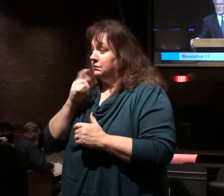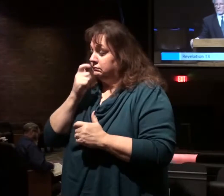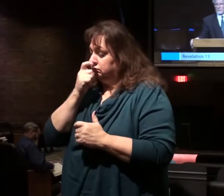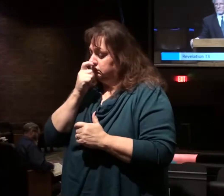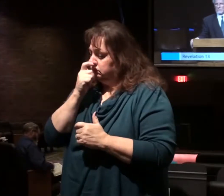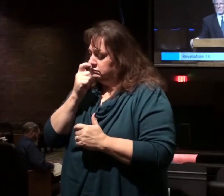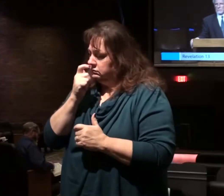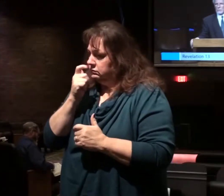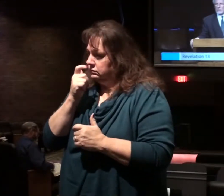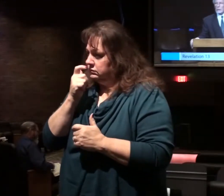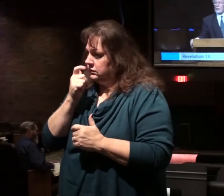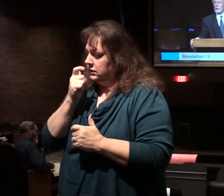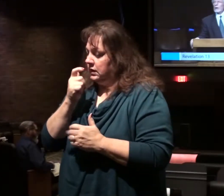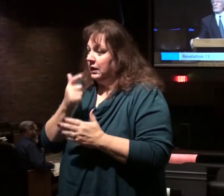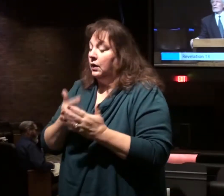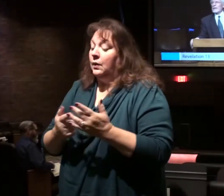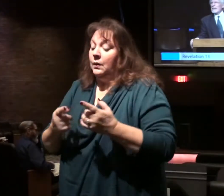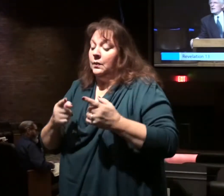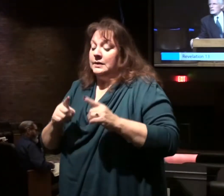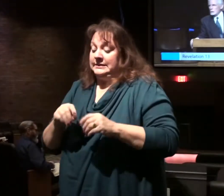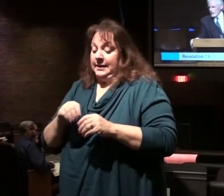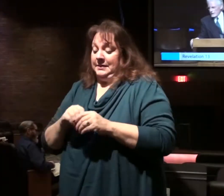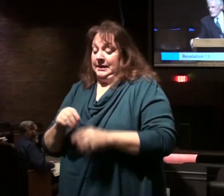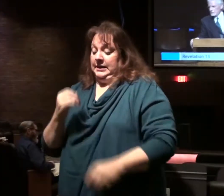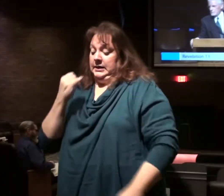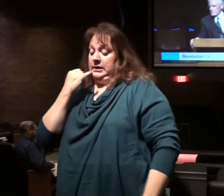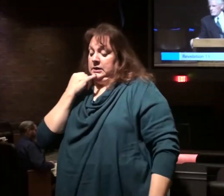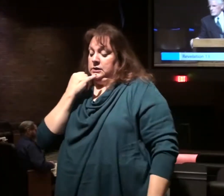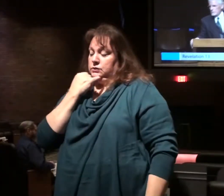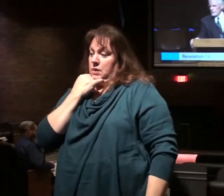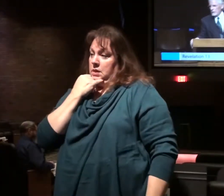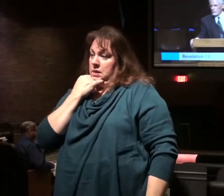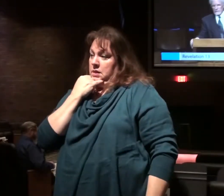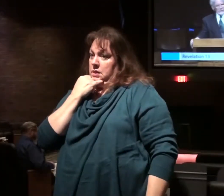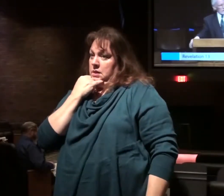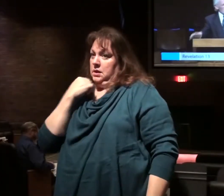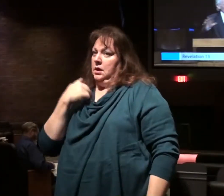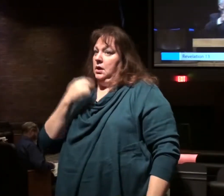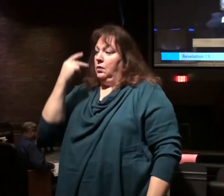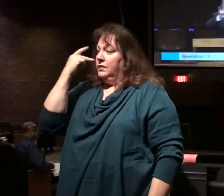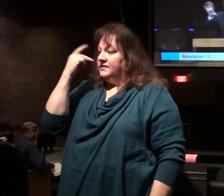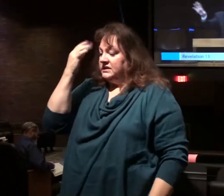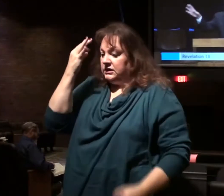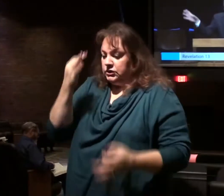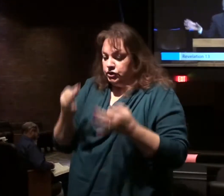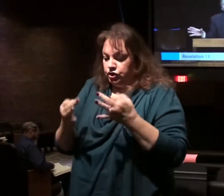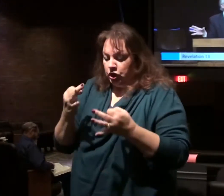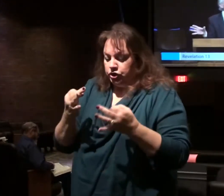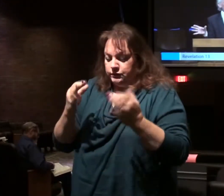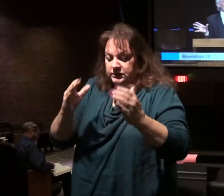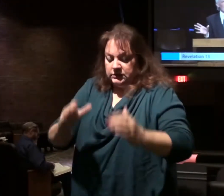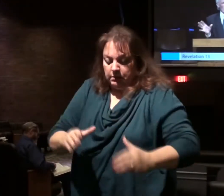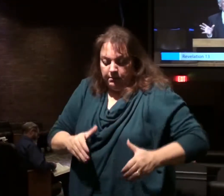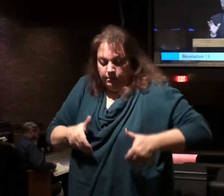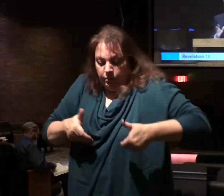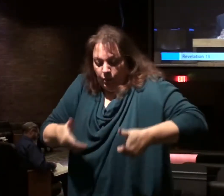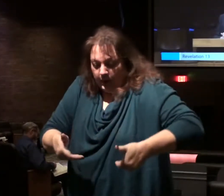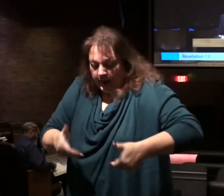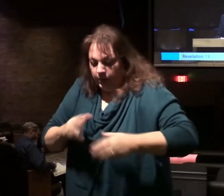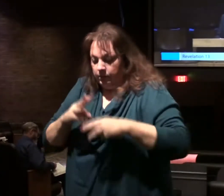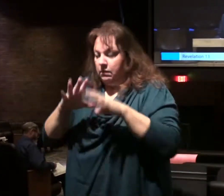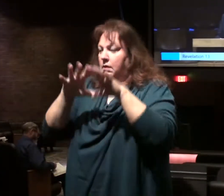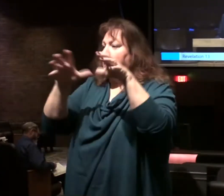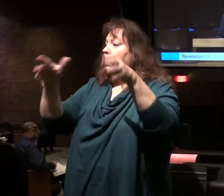is what is going on with Israel. We've seen judgments being poured out on the world.